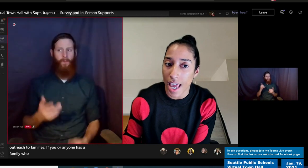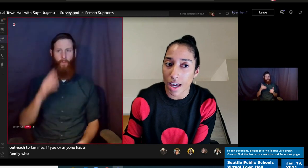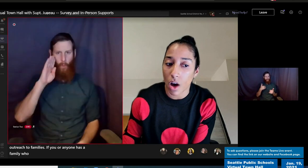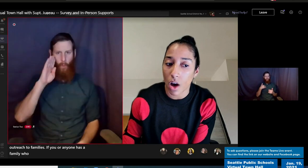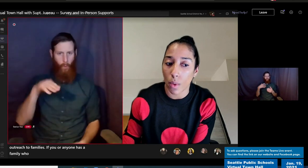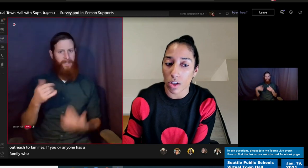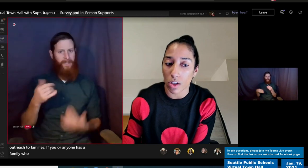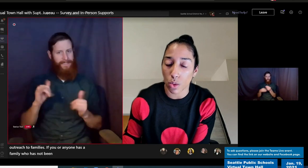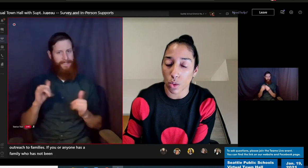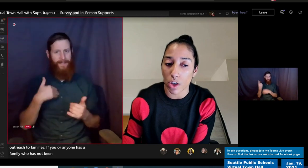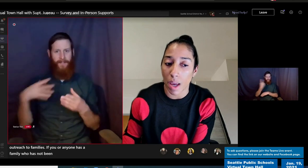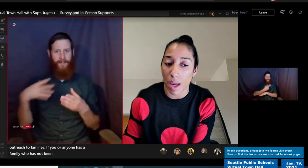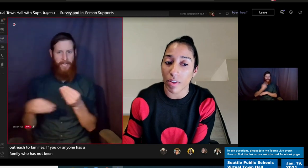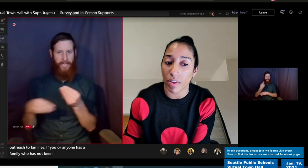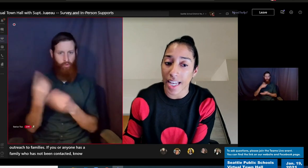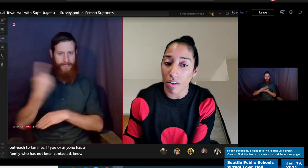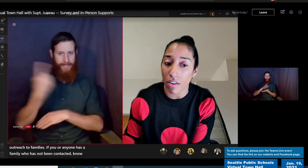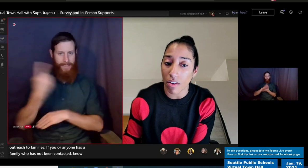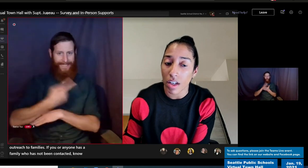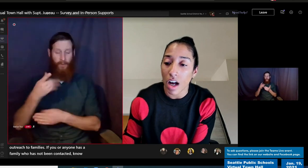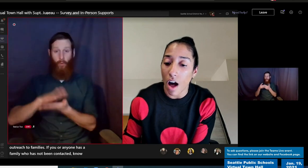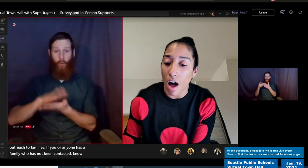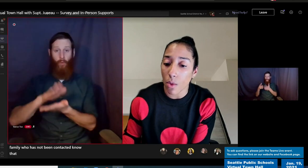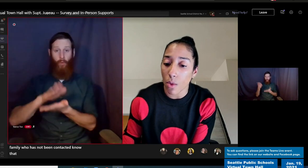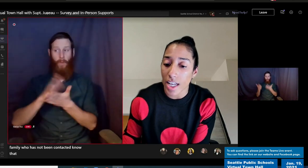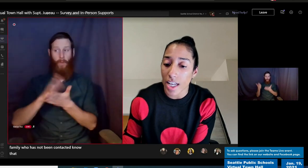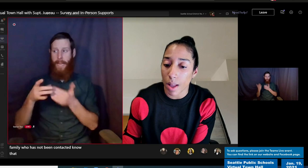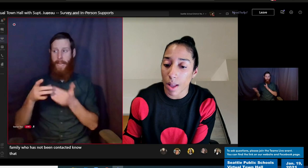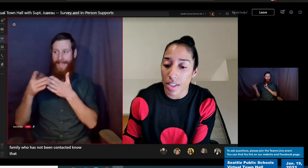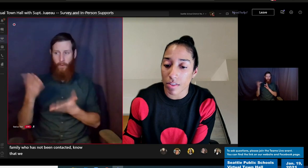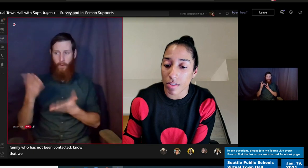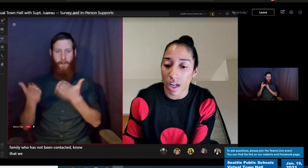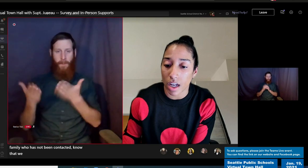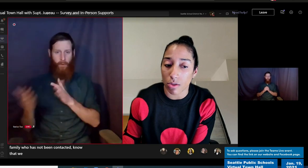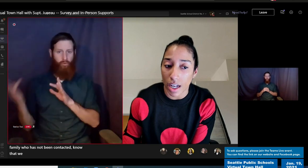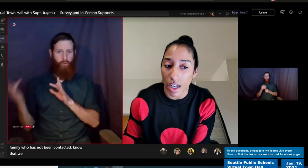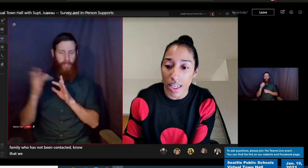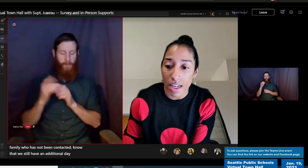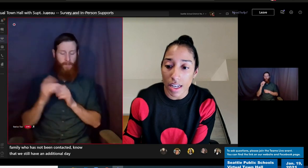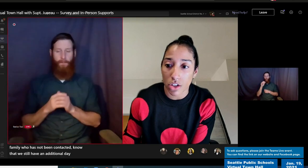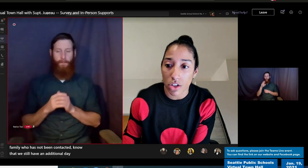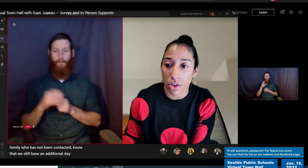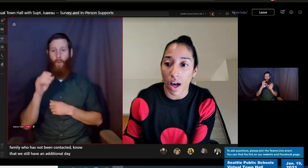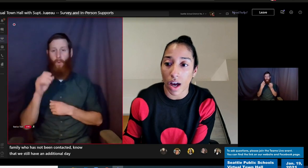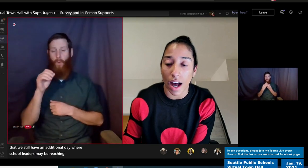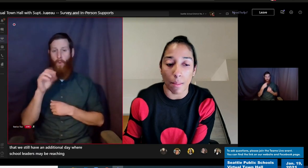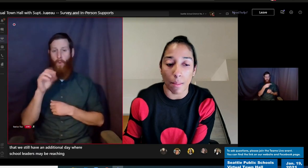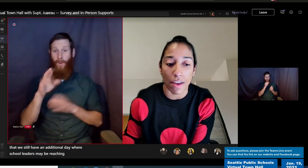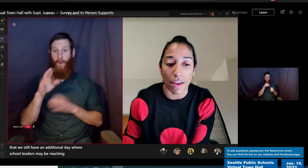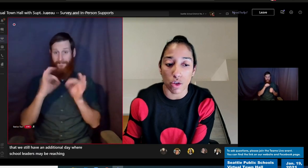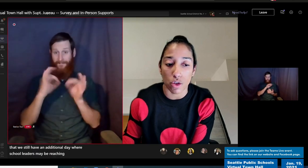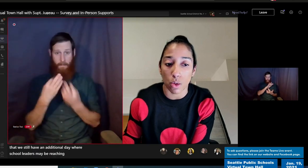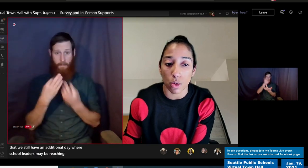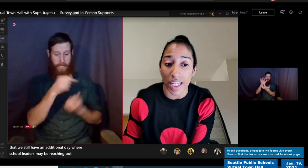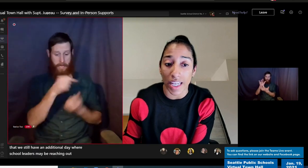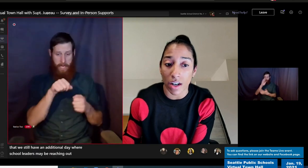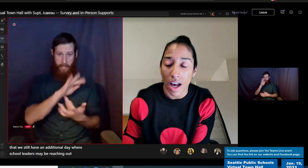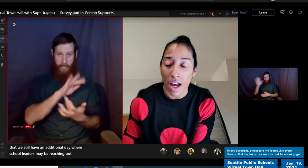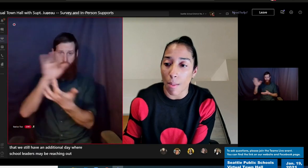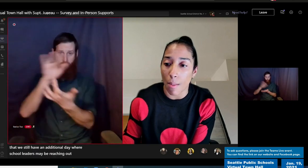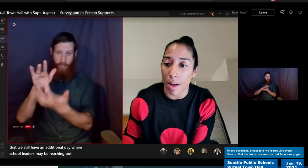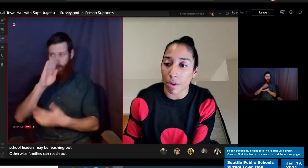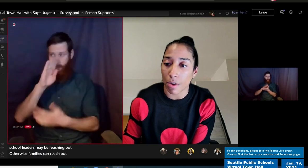where school leaders may be reaching out. Otherwise families can reach out directly to their school leader